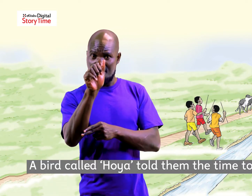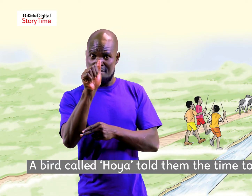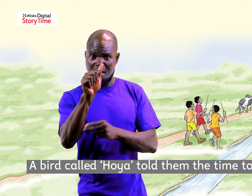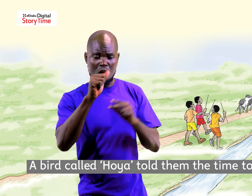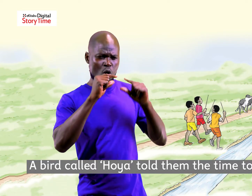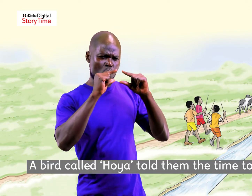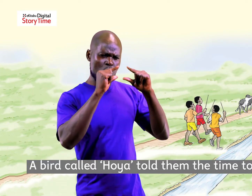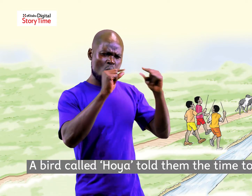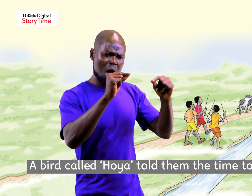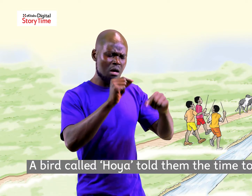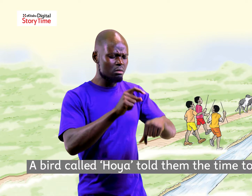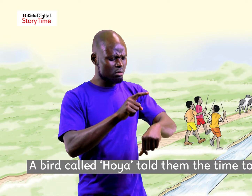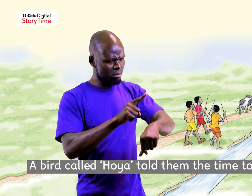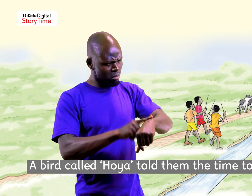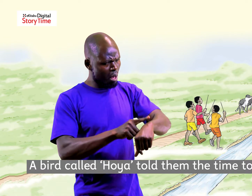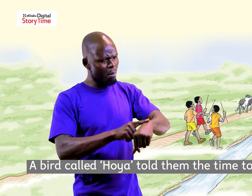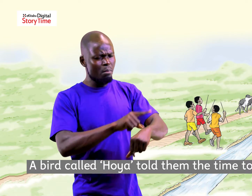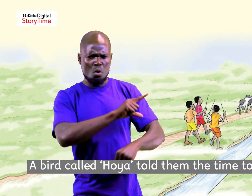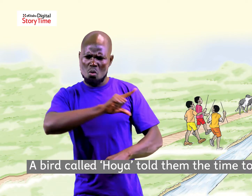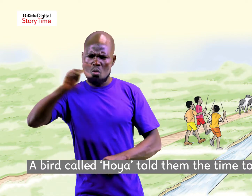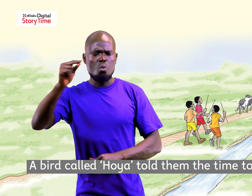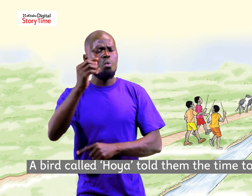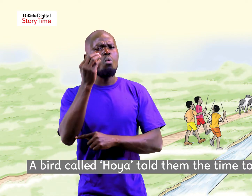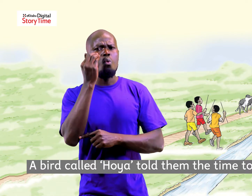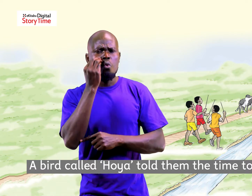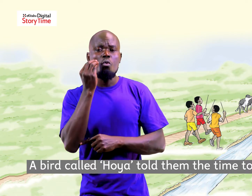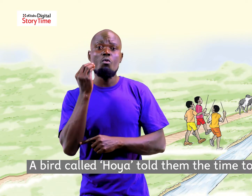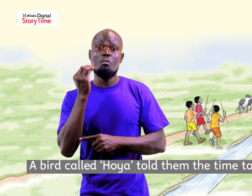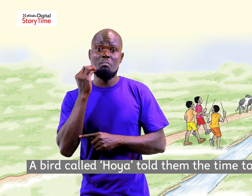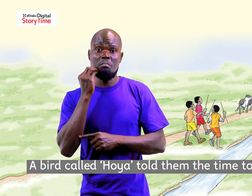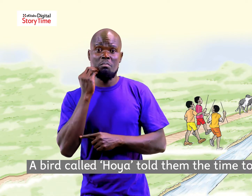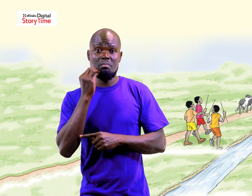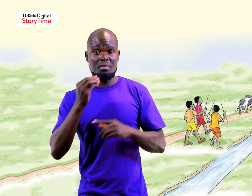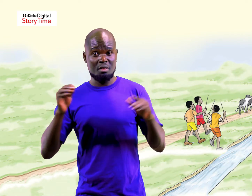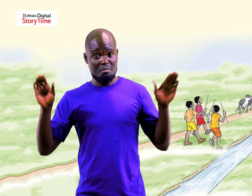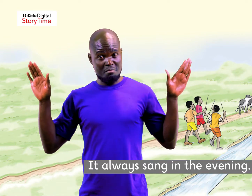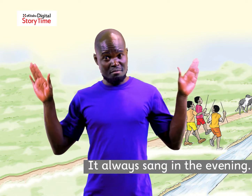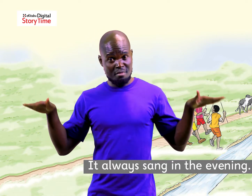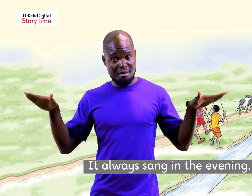a bird called hoya told them the time to go home